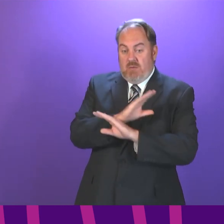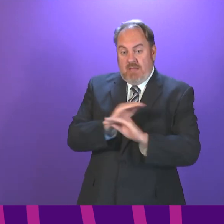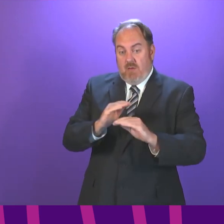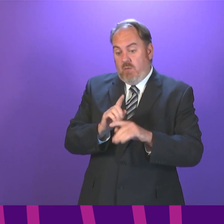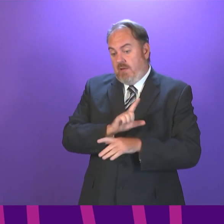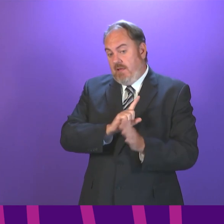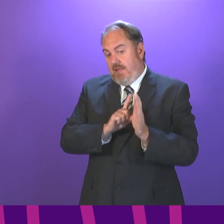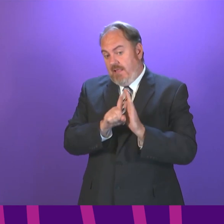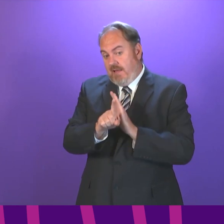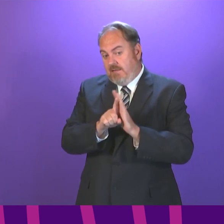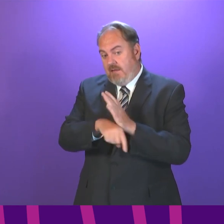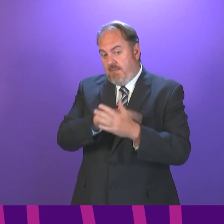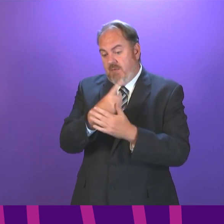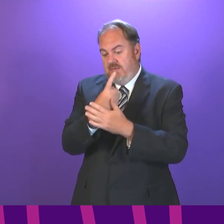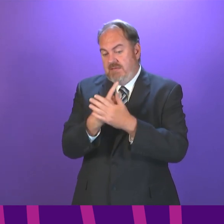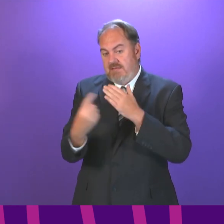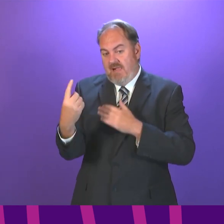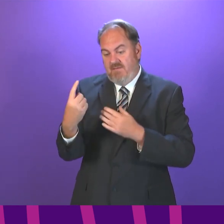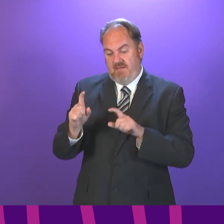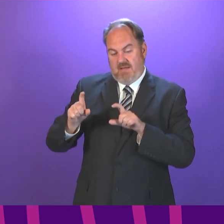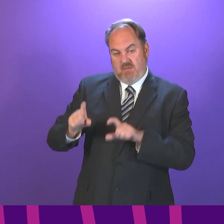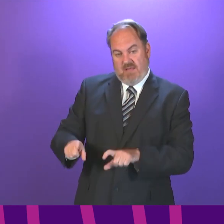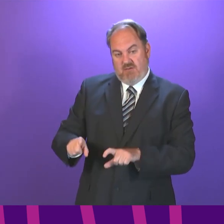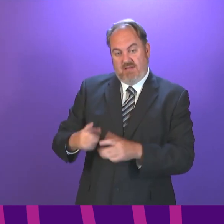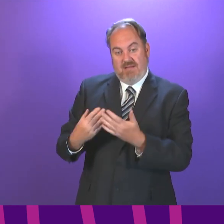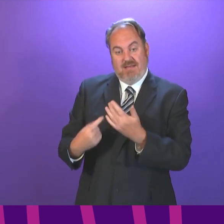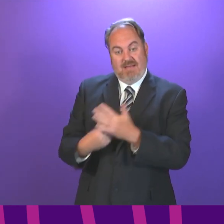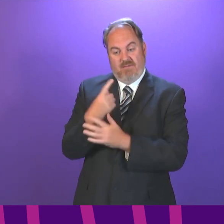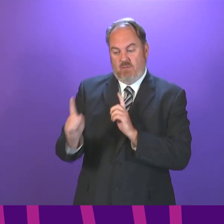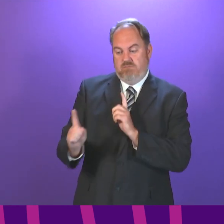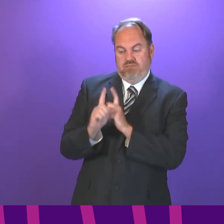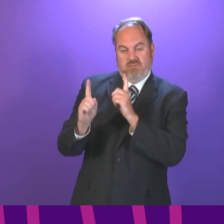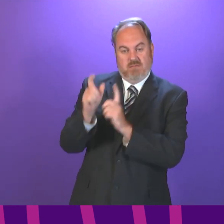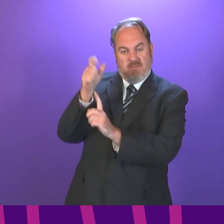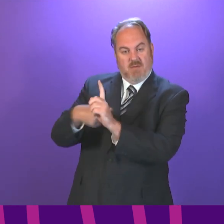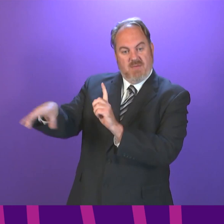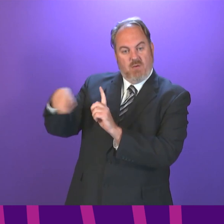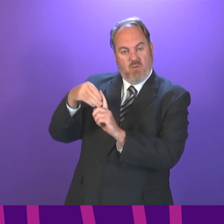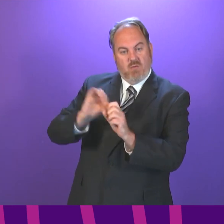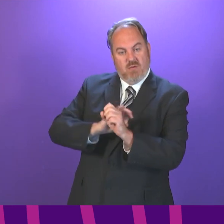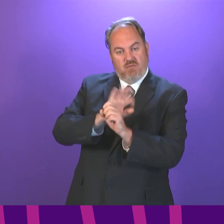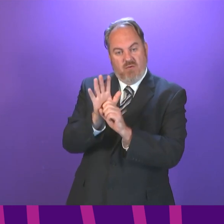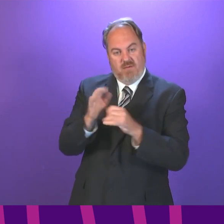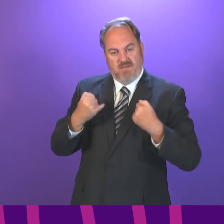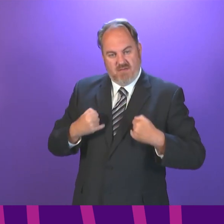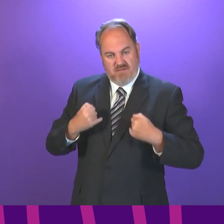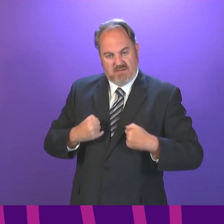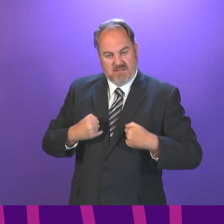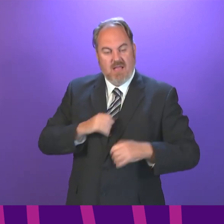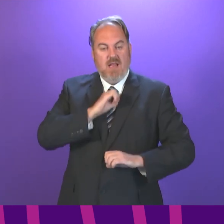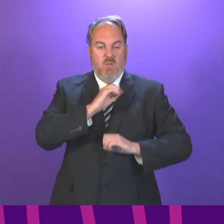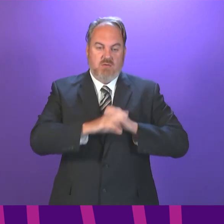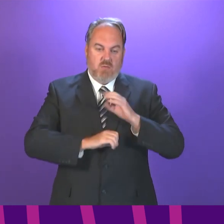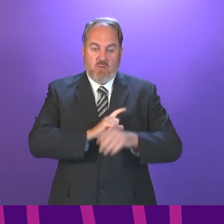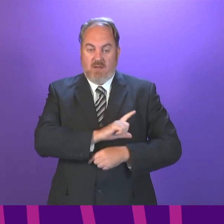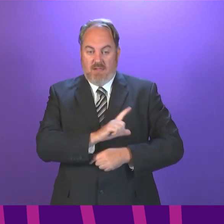of close contacts of positive COVID cases. Finally, I will summarise the key points from new guidance